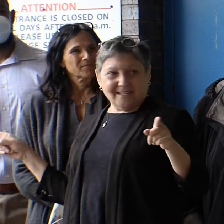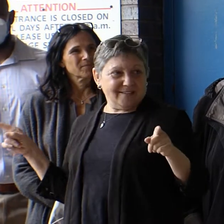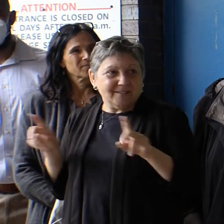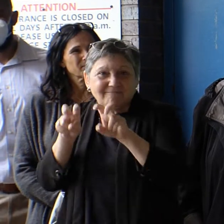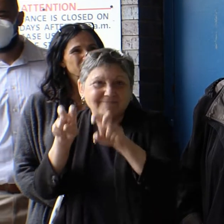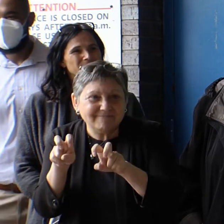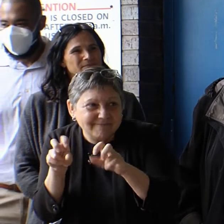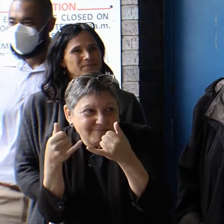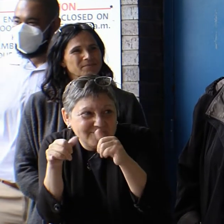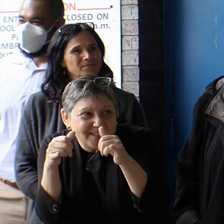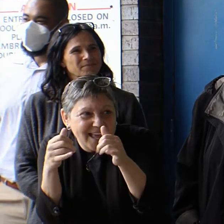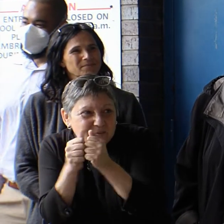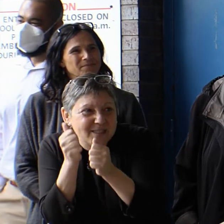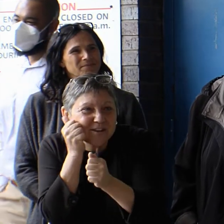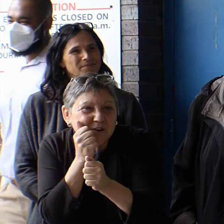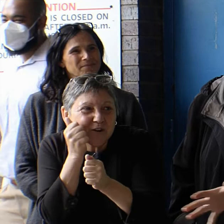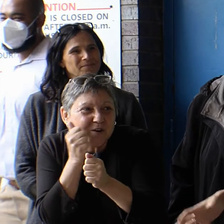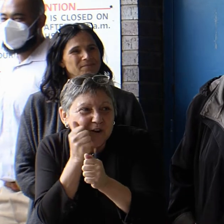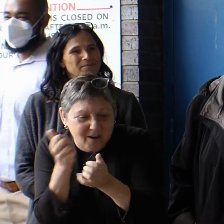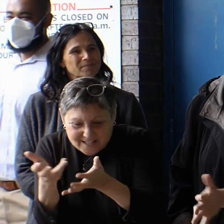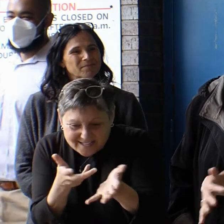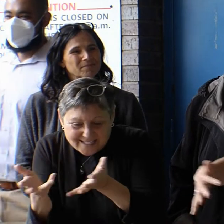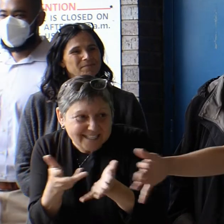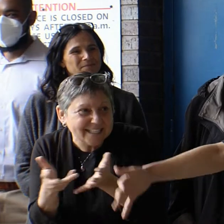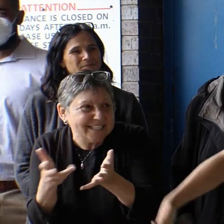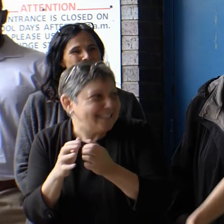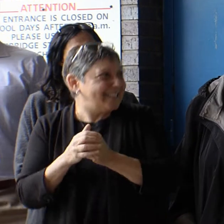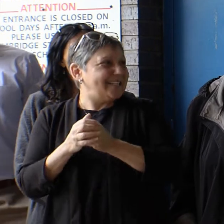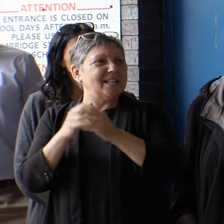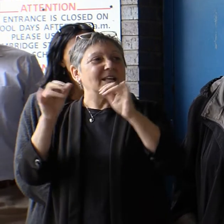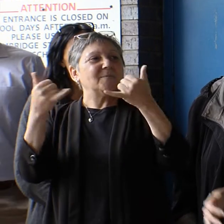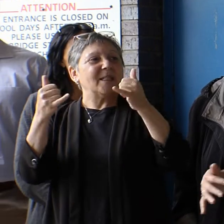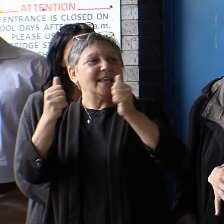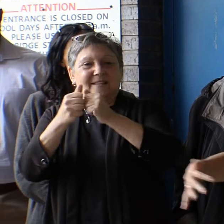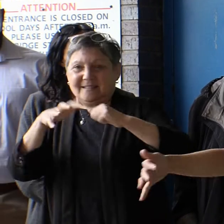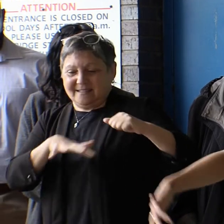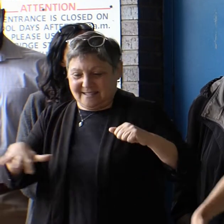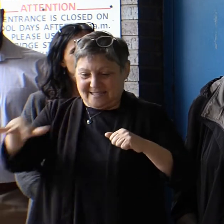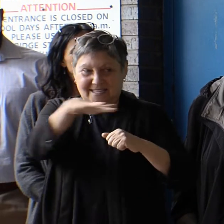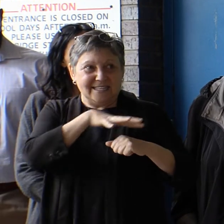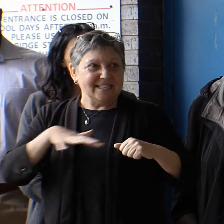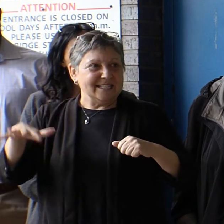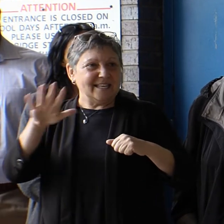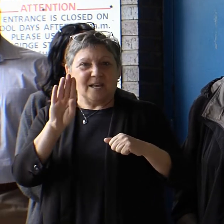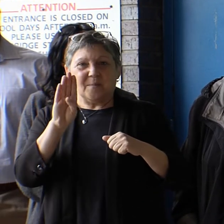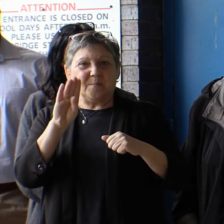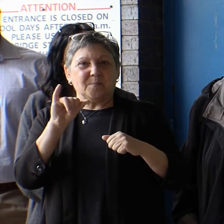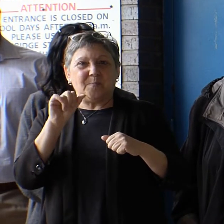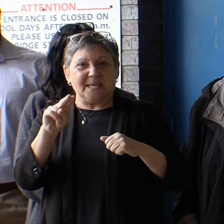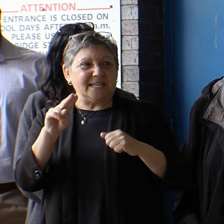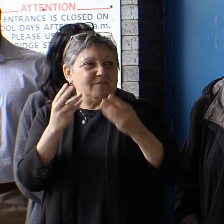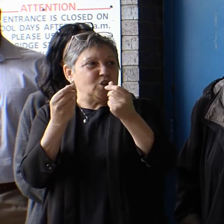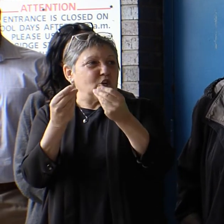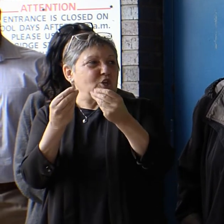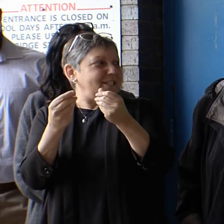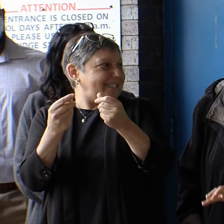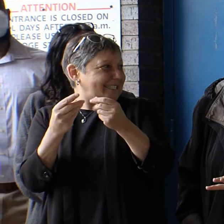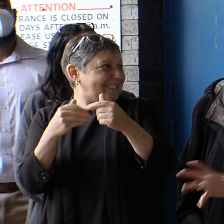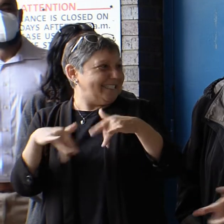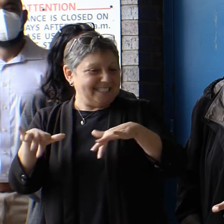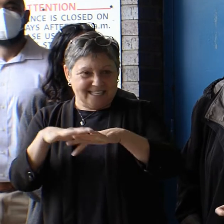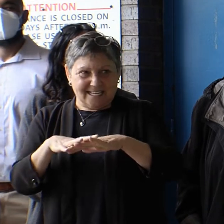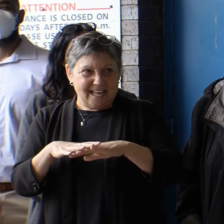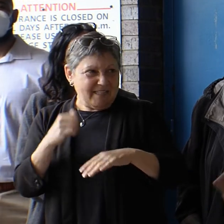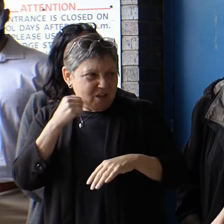down and play with a little girl who was playing in a large, there was a sort of bin of soil and